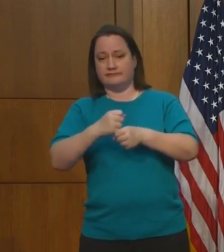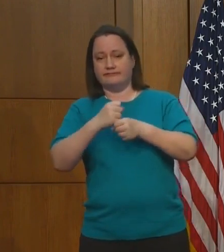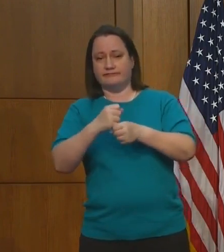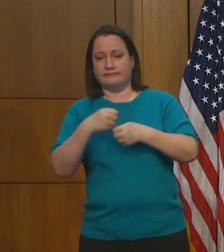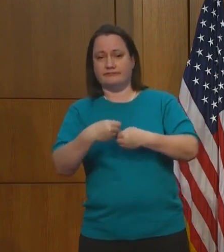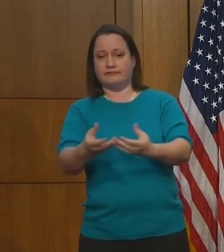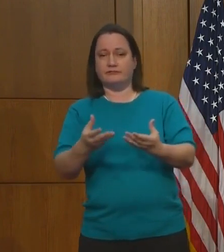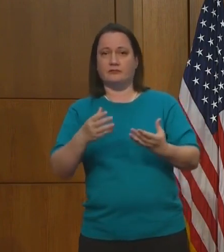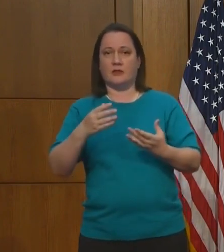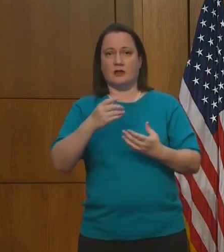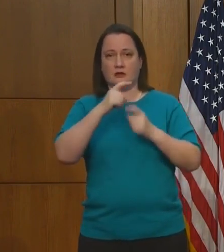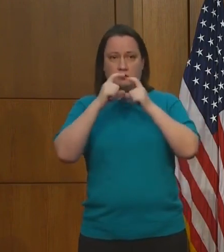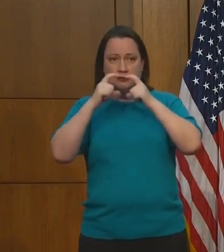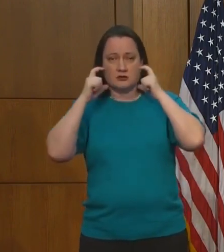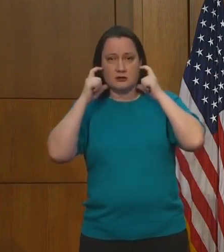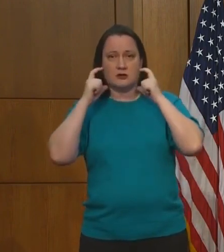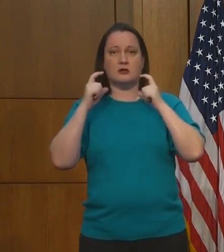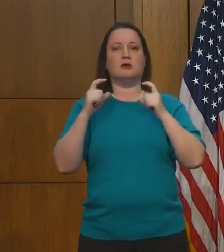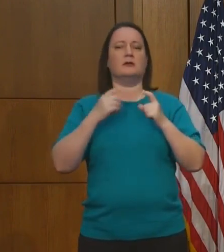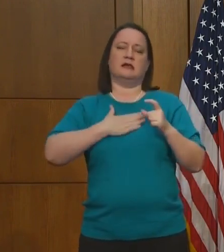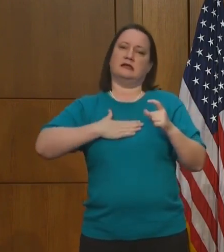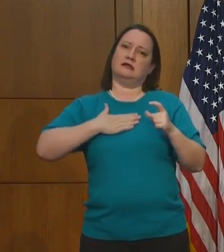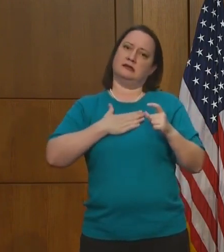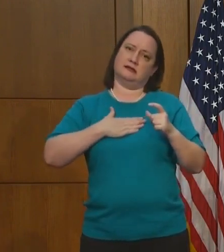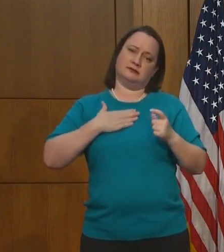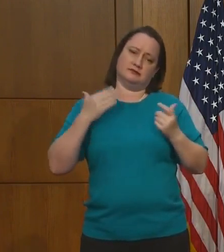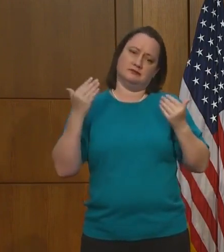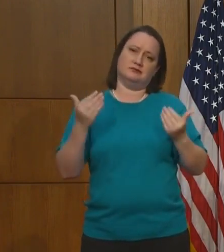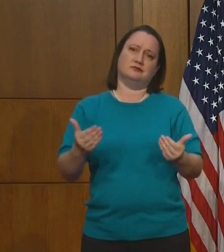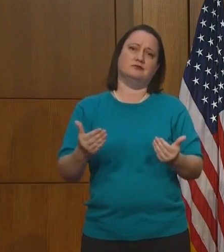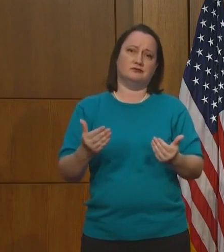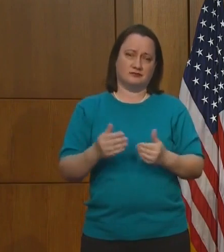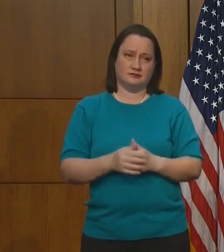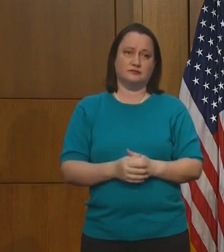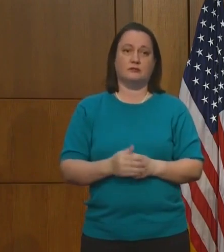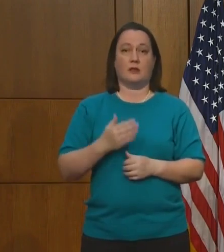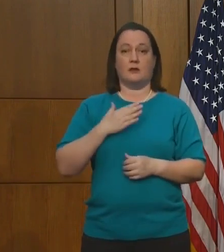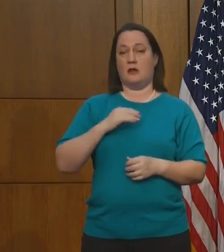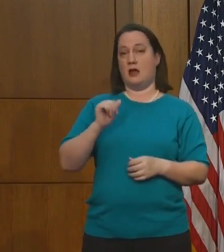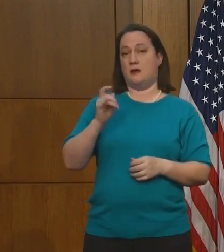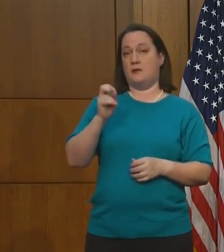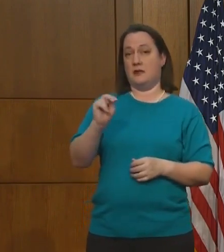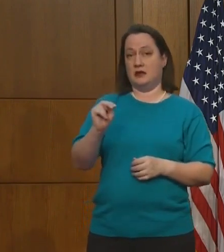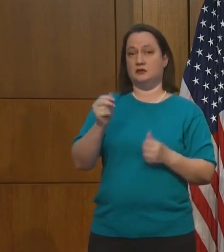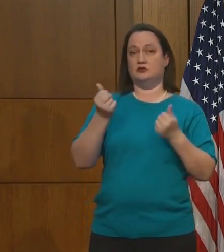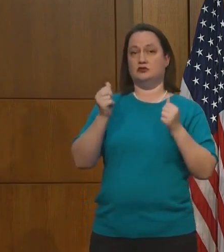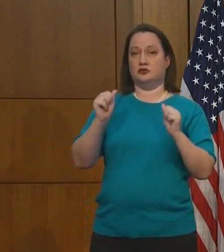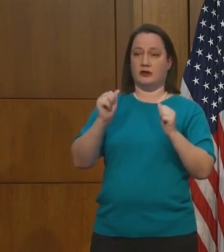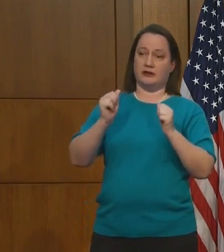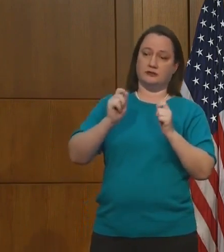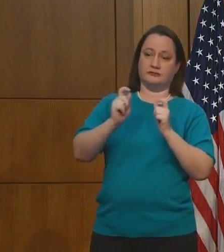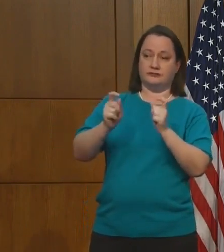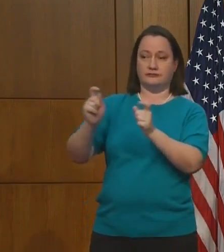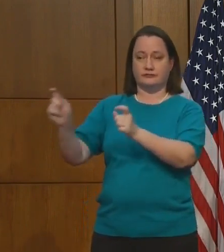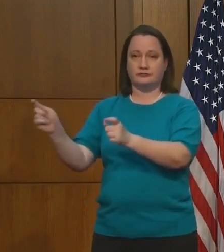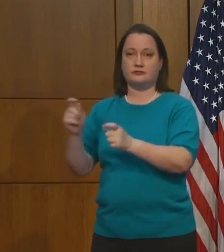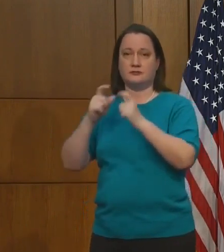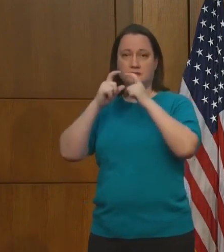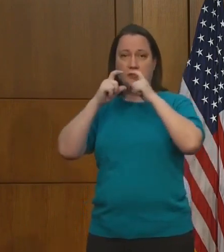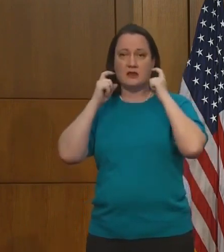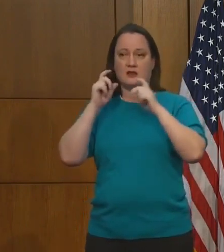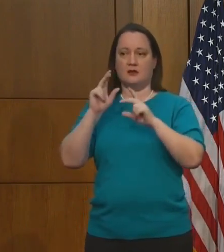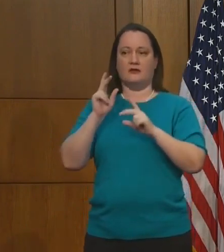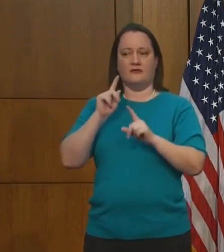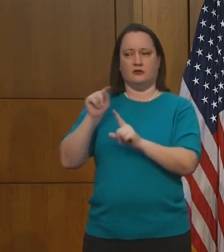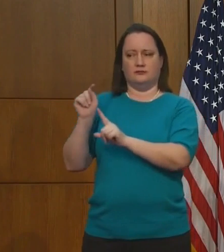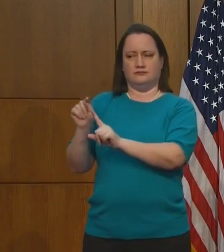please consider ways to do that. My administration is working to provide masks to targeted at risk populations,